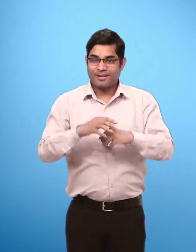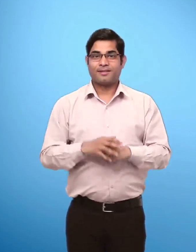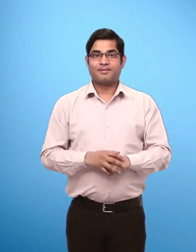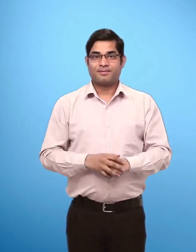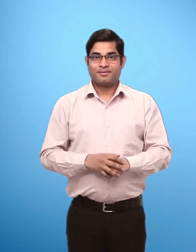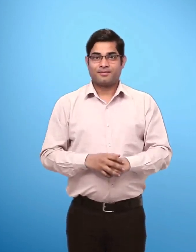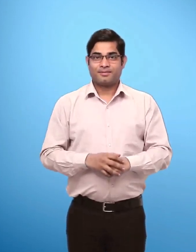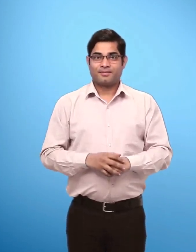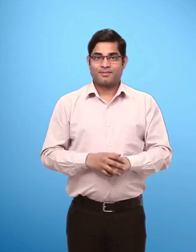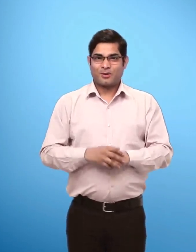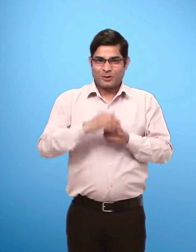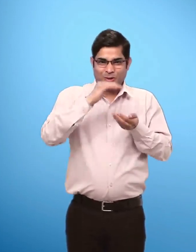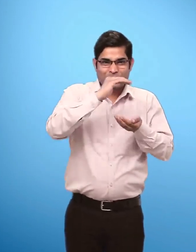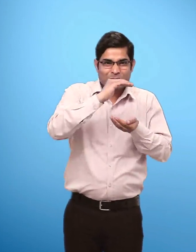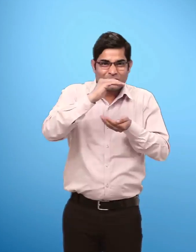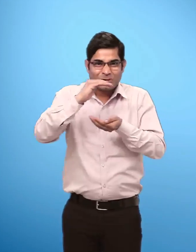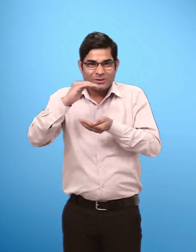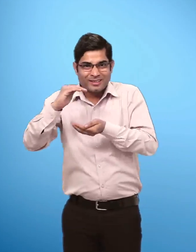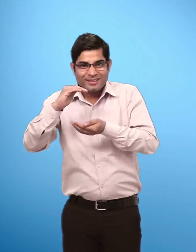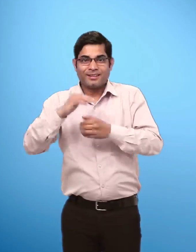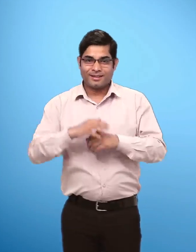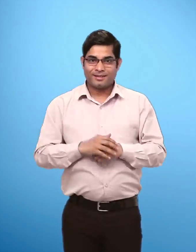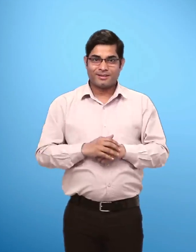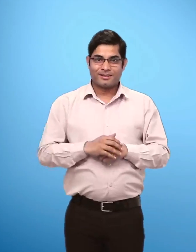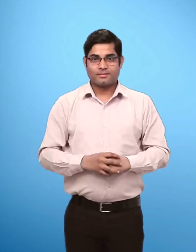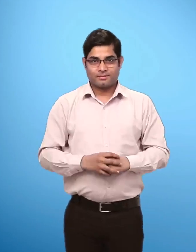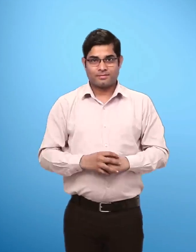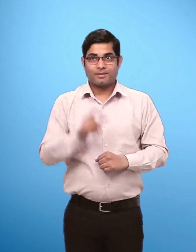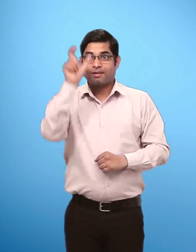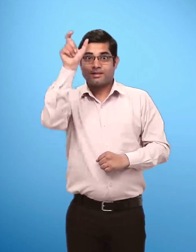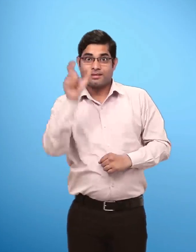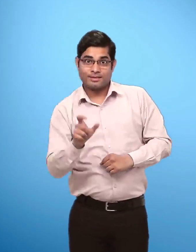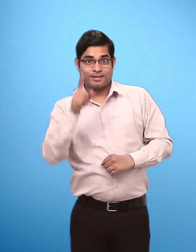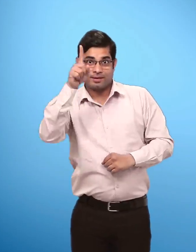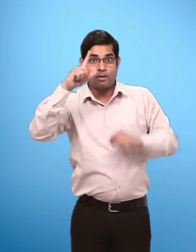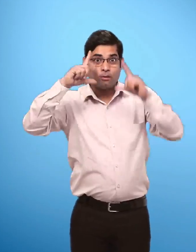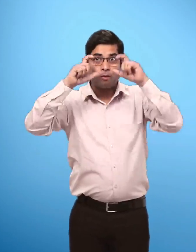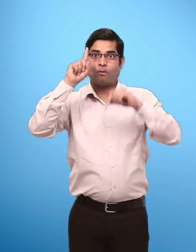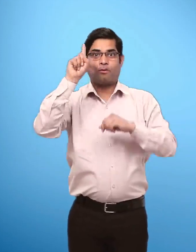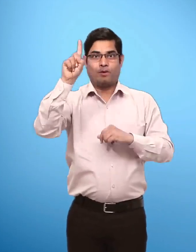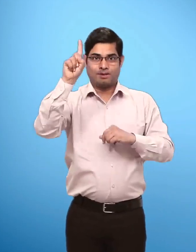and objects Column 1 Picture 1